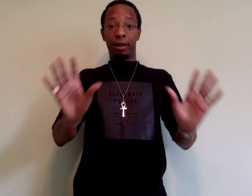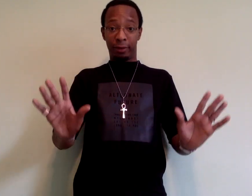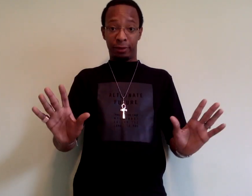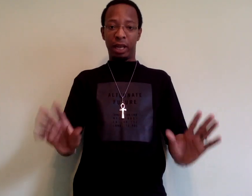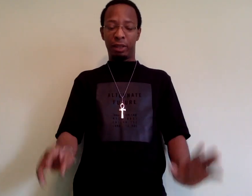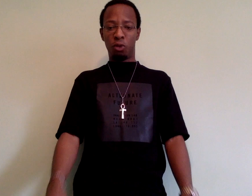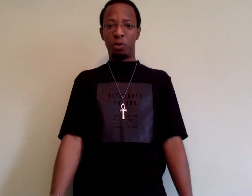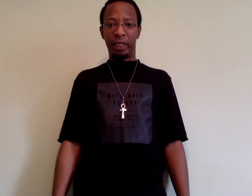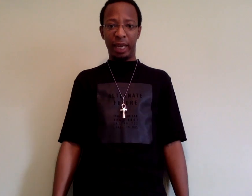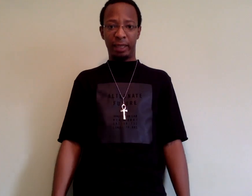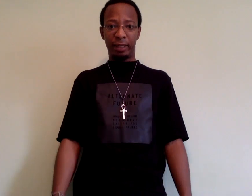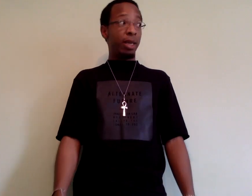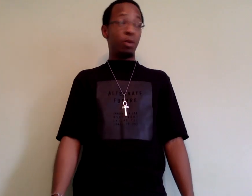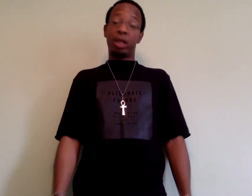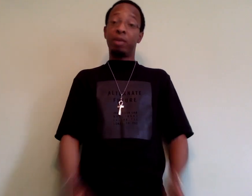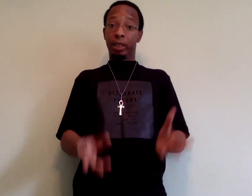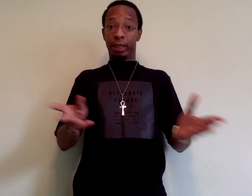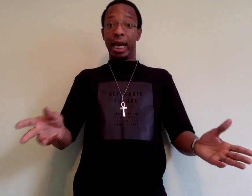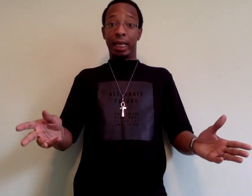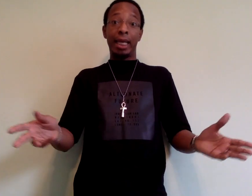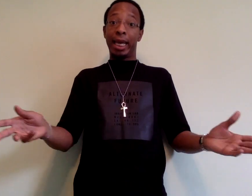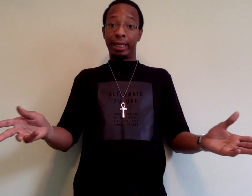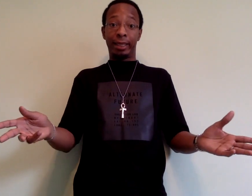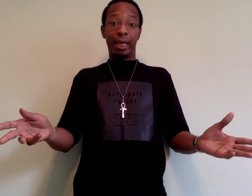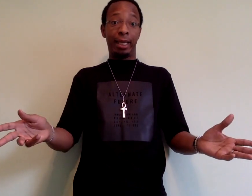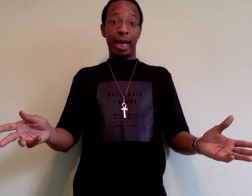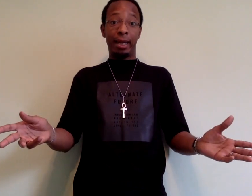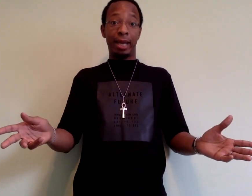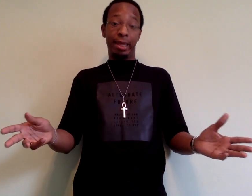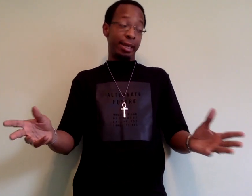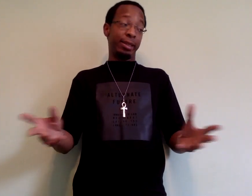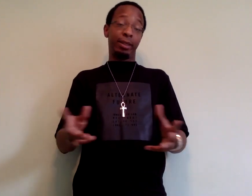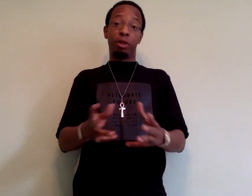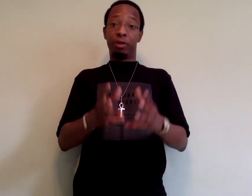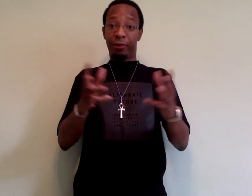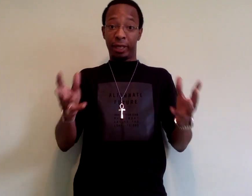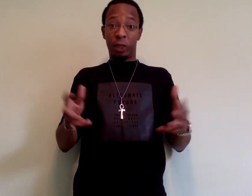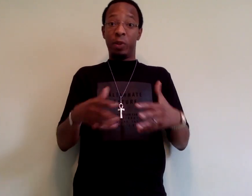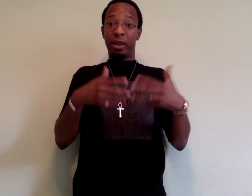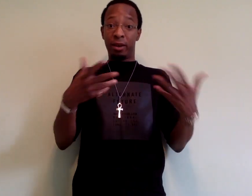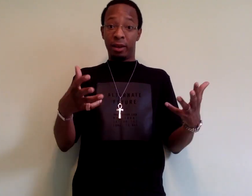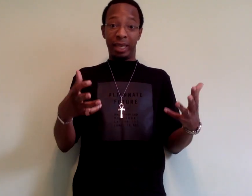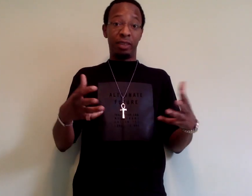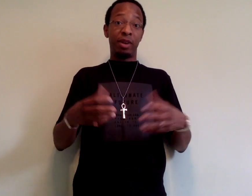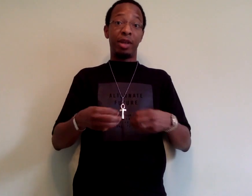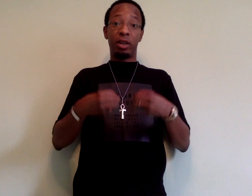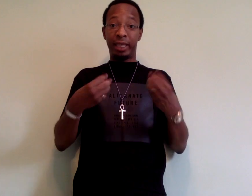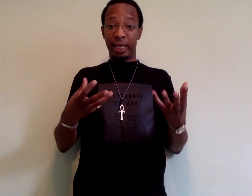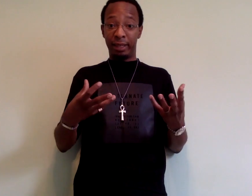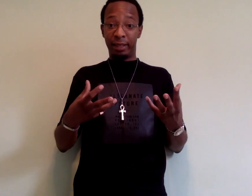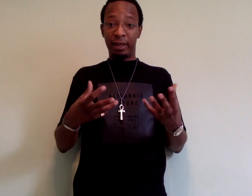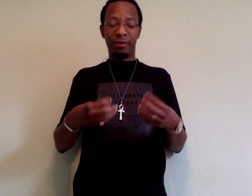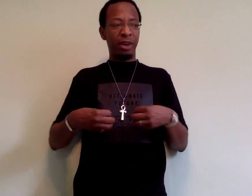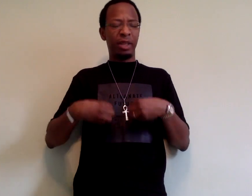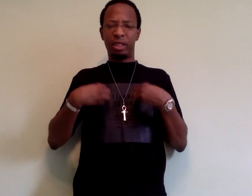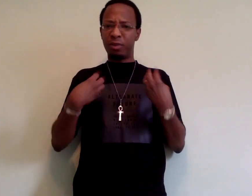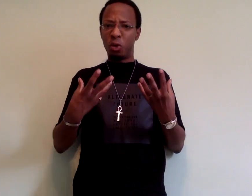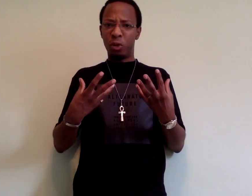of Dr. Umar Johnson. When it comes to style, I like his style a lot. I think he's a terrific speaker. He's very articulate, very smooth,